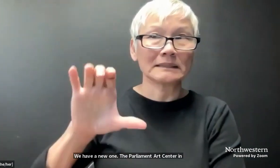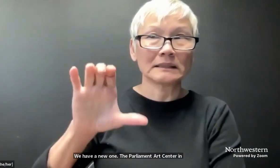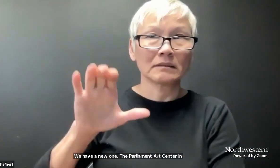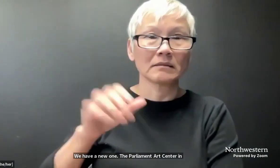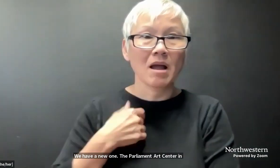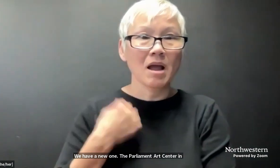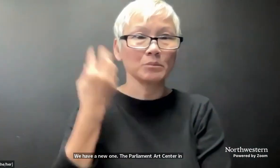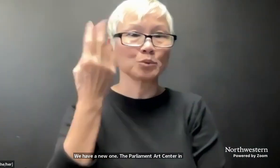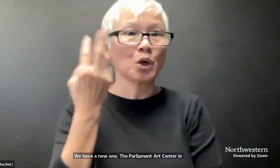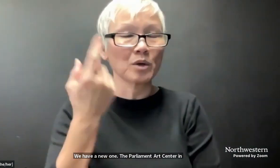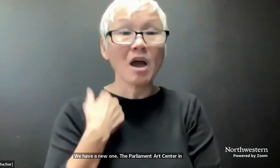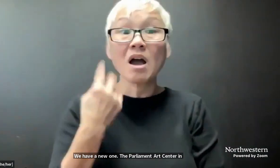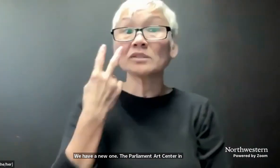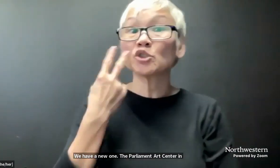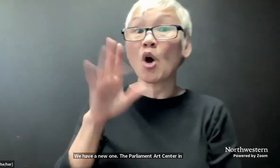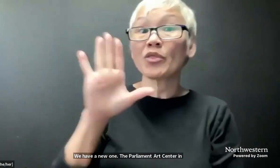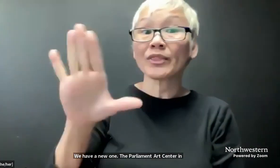City.